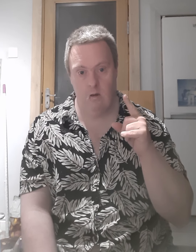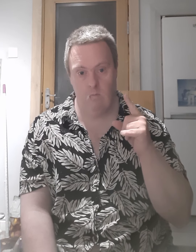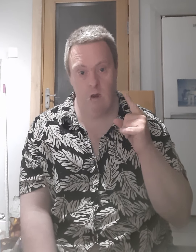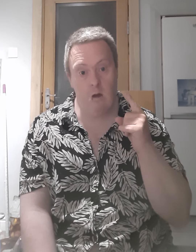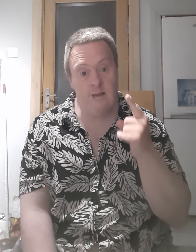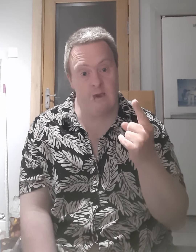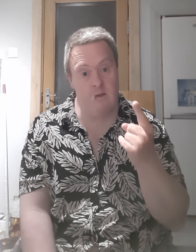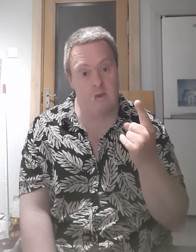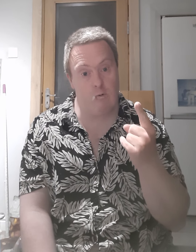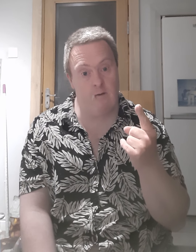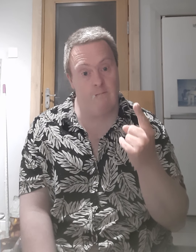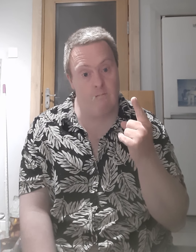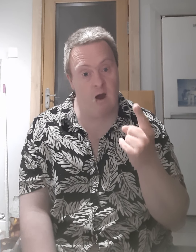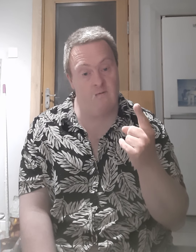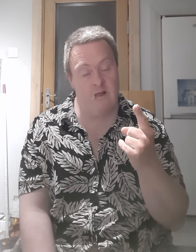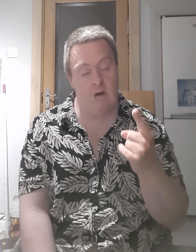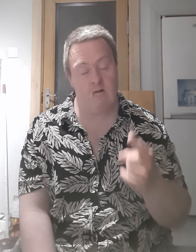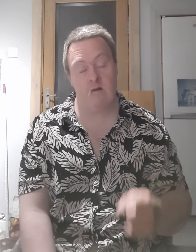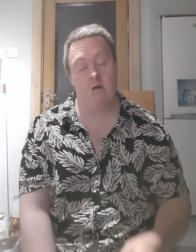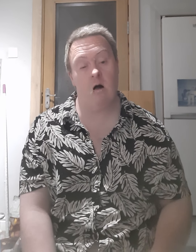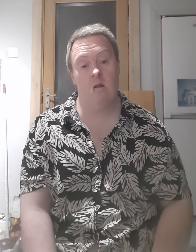you're not to give me the grief on my videos at all